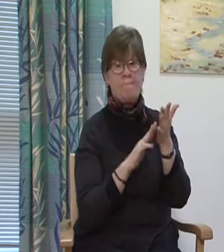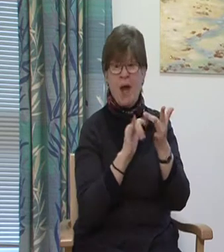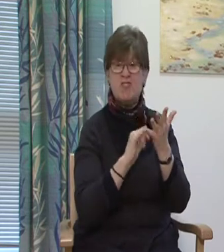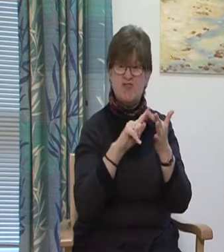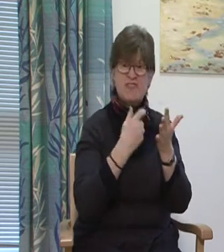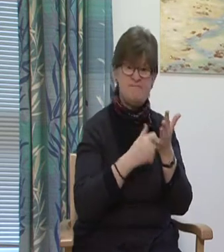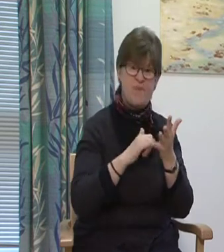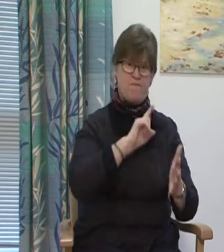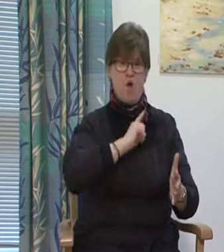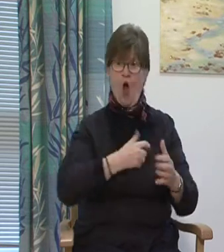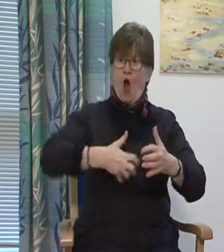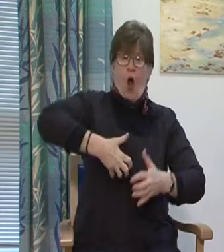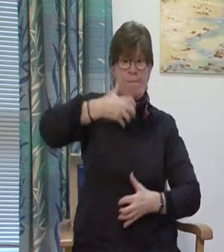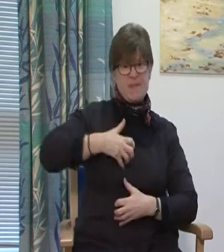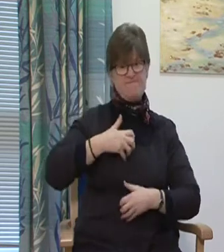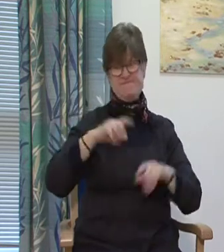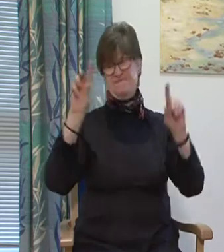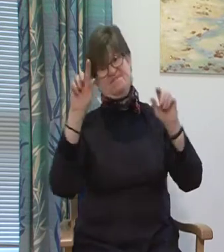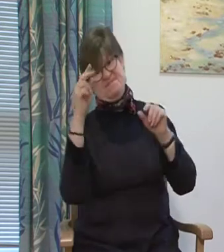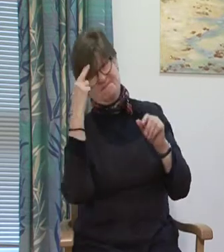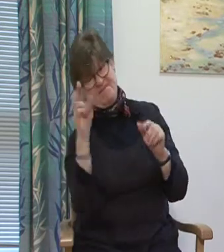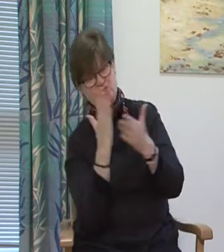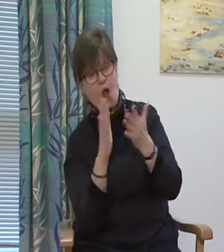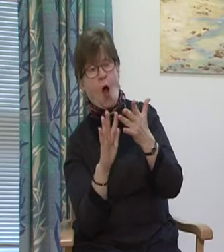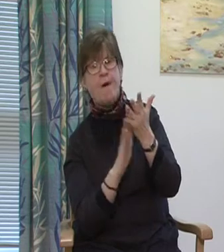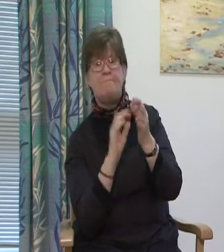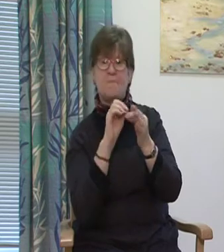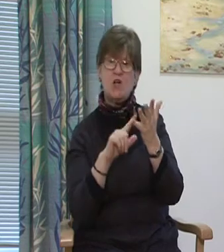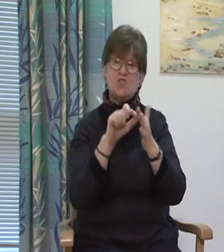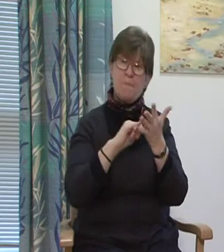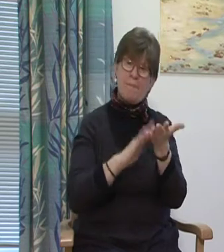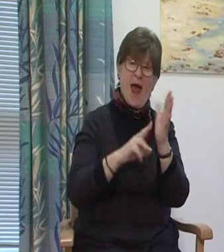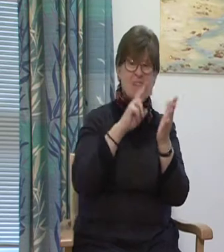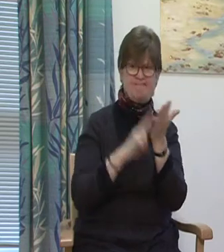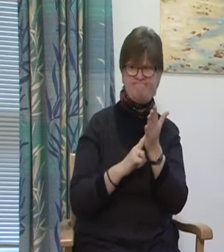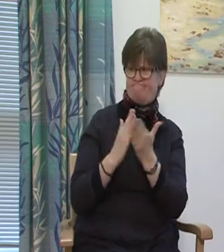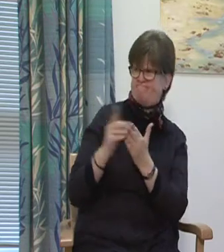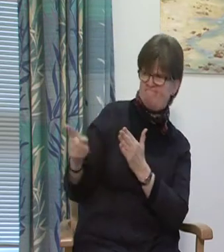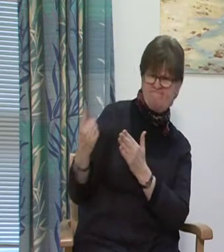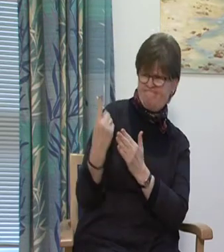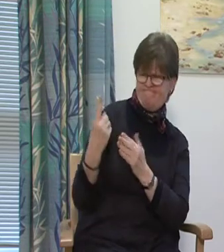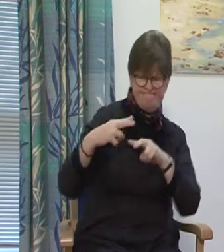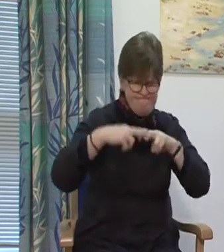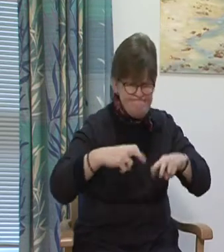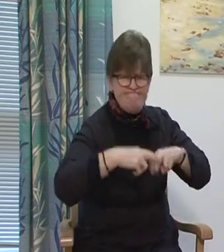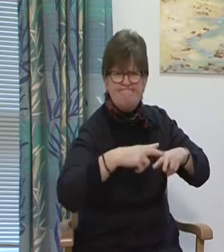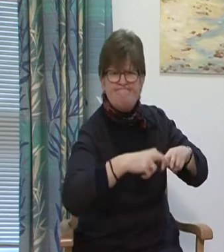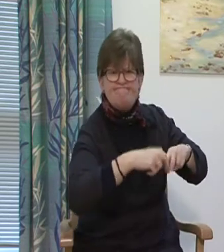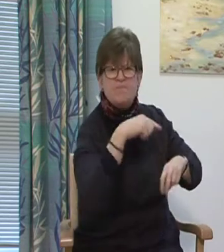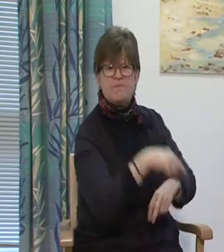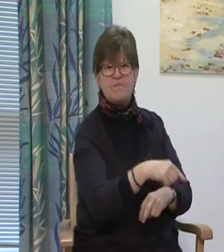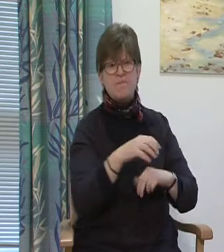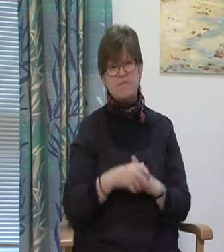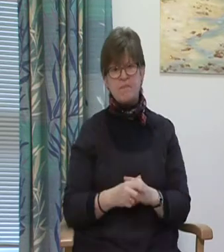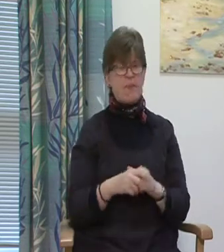However, although you have the right to approach the Ombudsman at any time, he will not usually take on a case